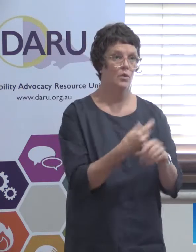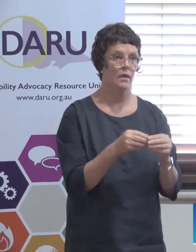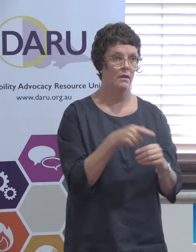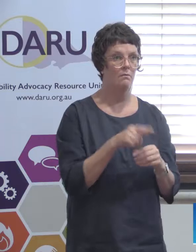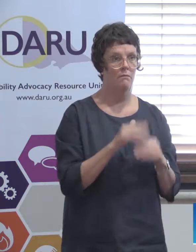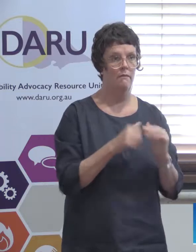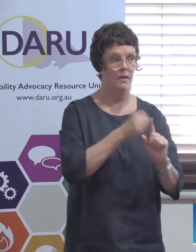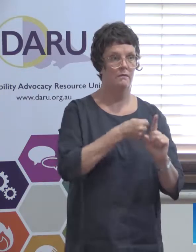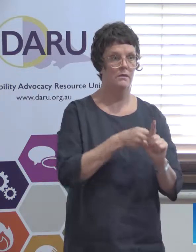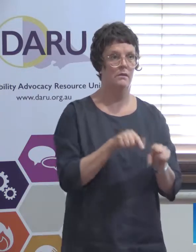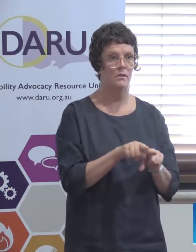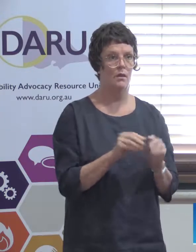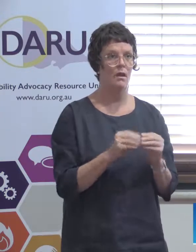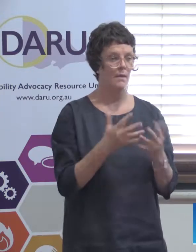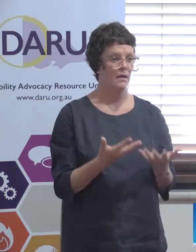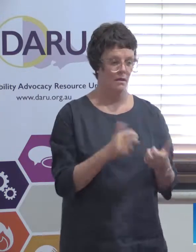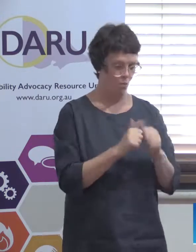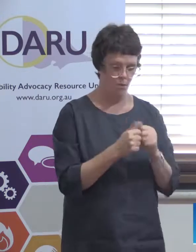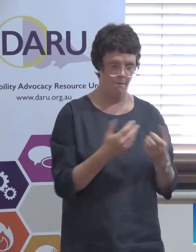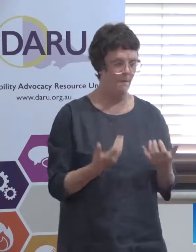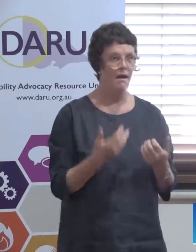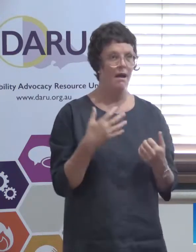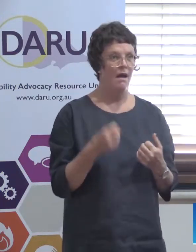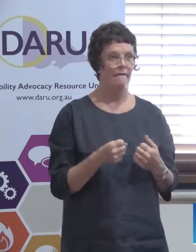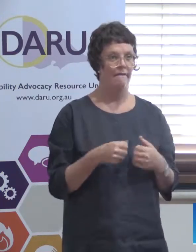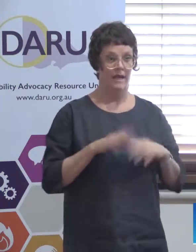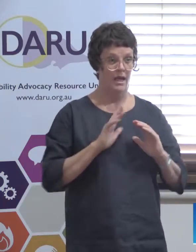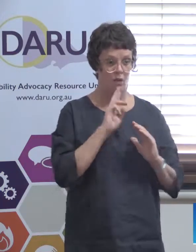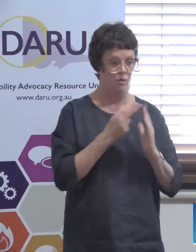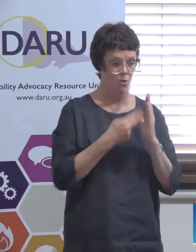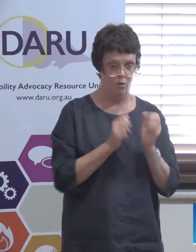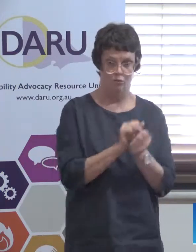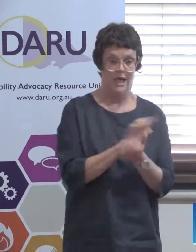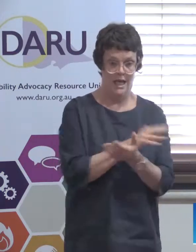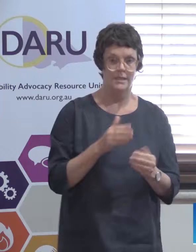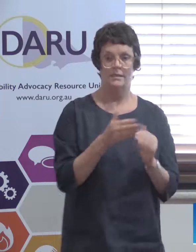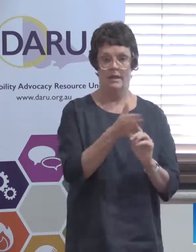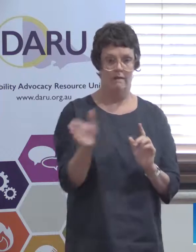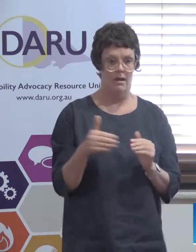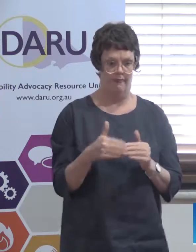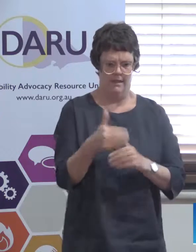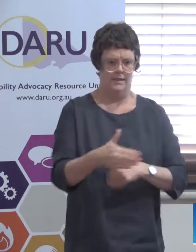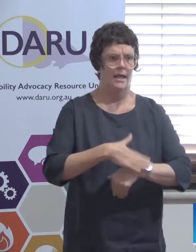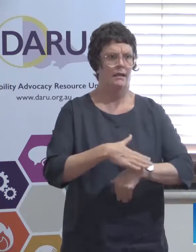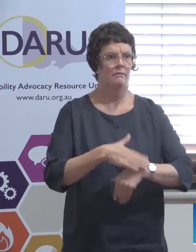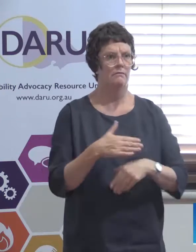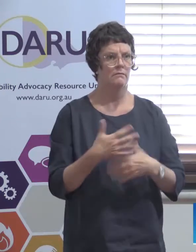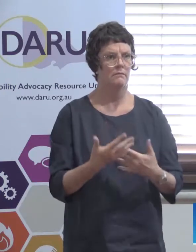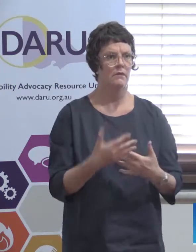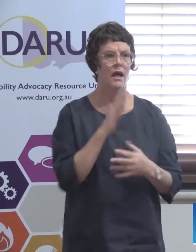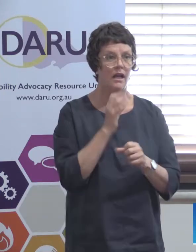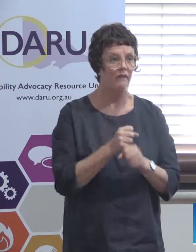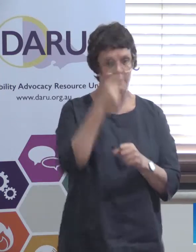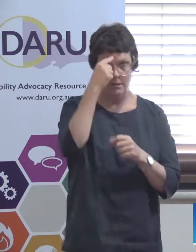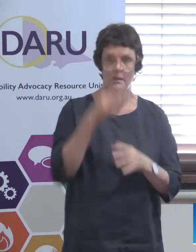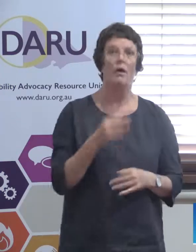the problem is there's there's this gap in between the time any of those reports come out and the government can choose when it responds to them